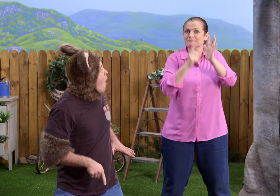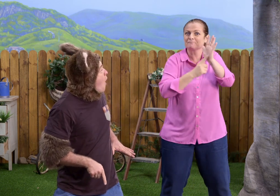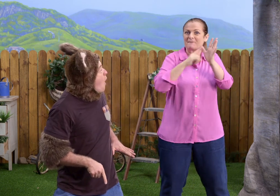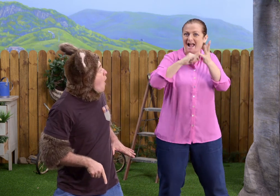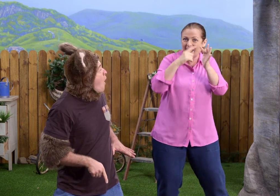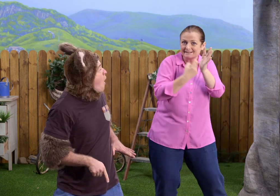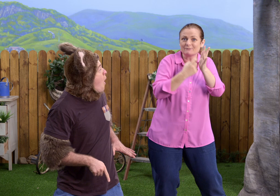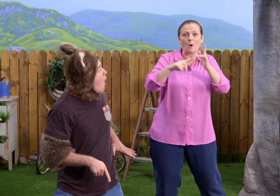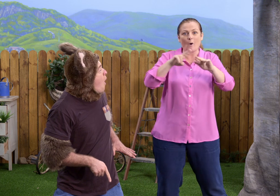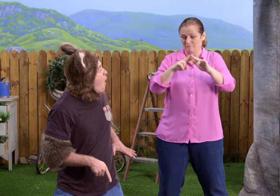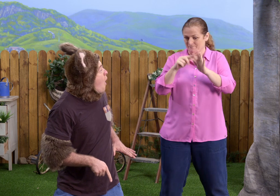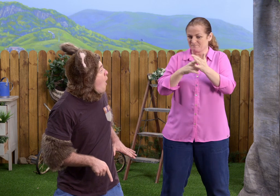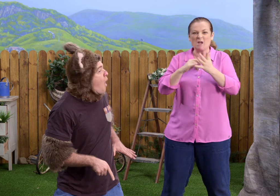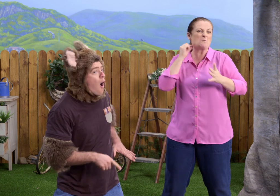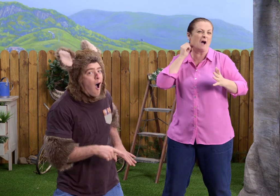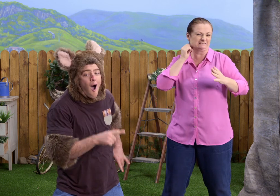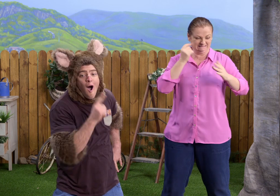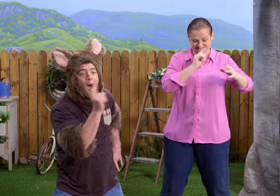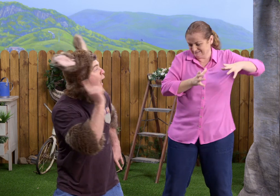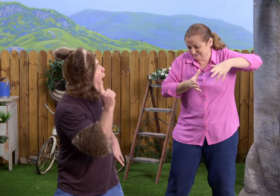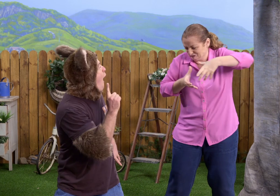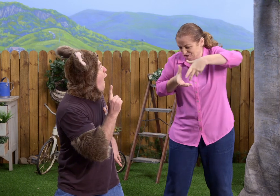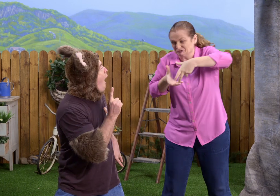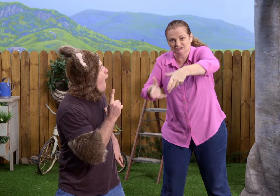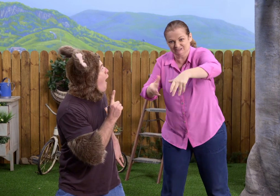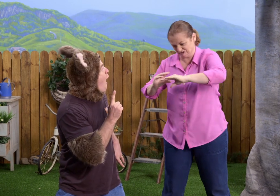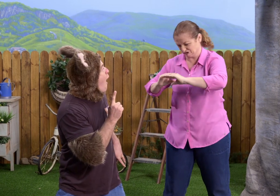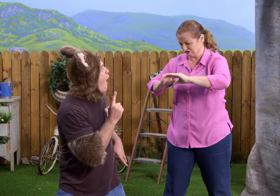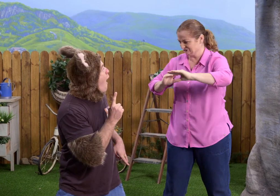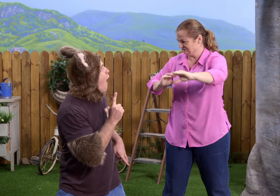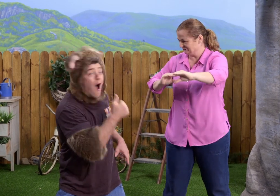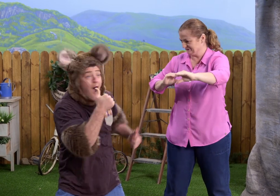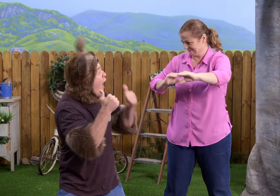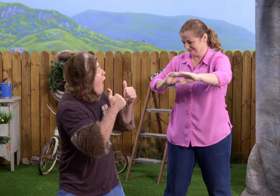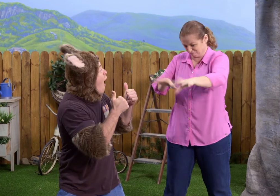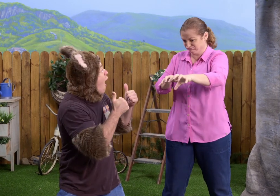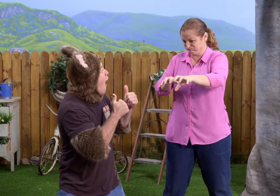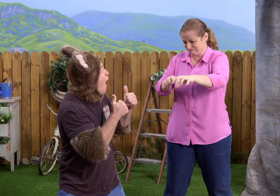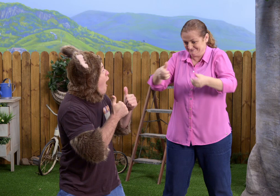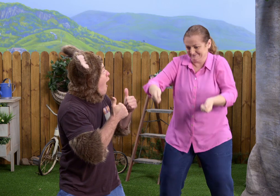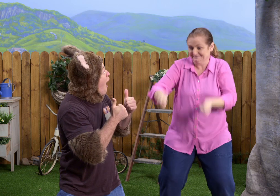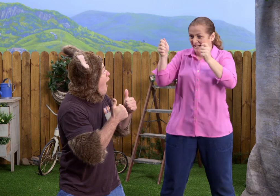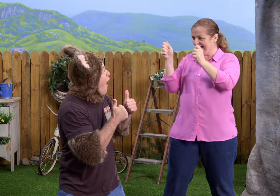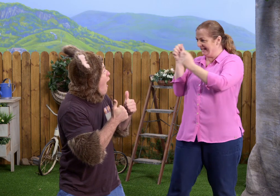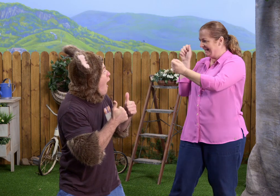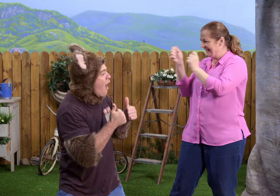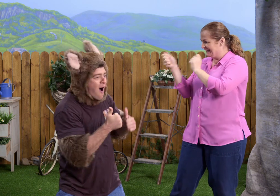we can use plaster of Paris and pour it in. Oh, OK. Then once it sets, we can take it out.